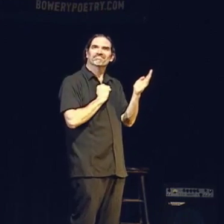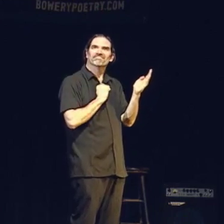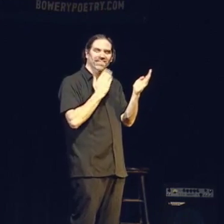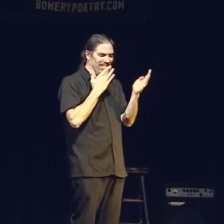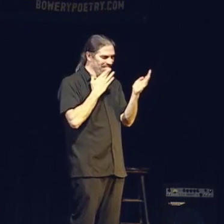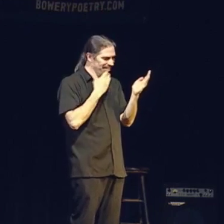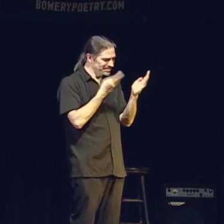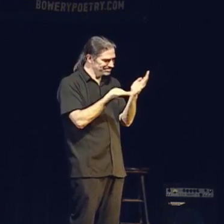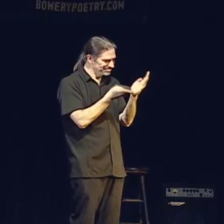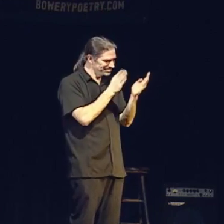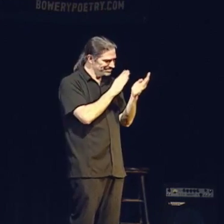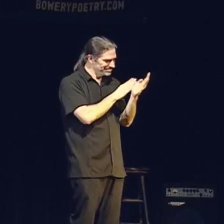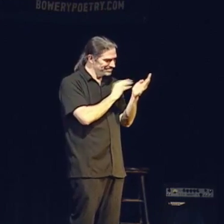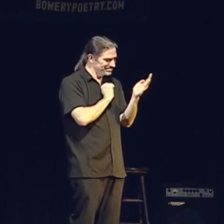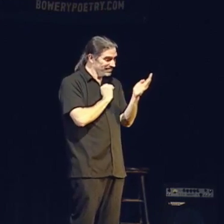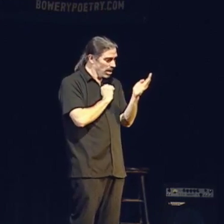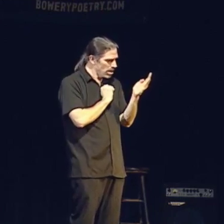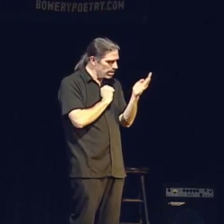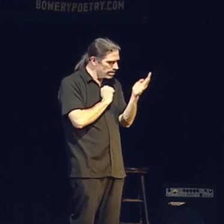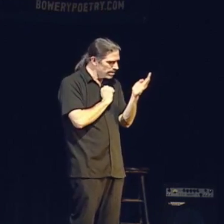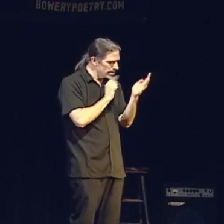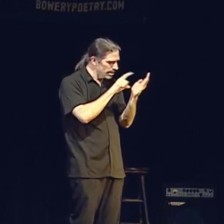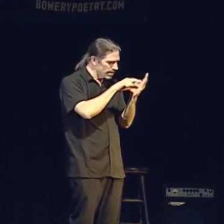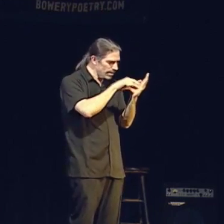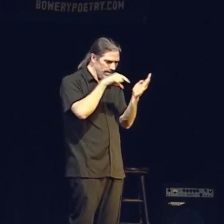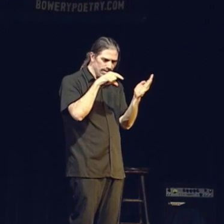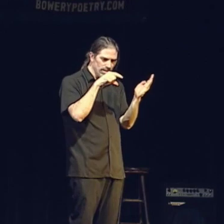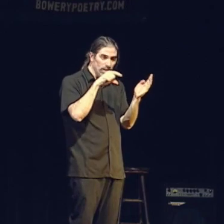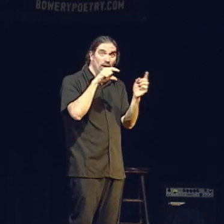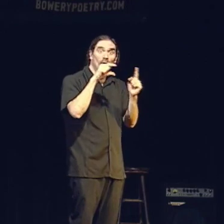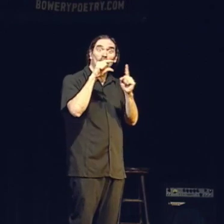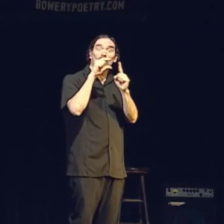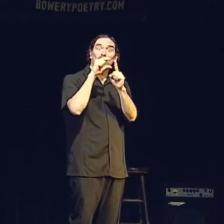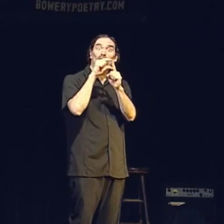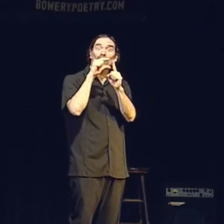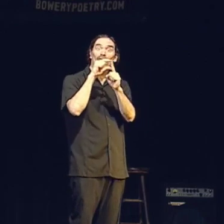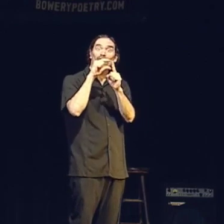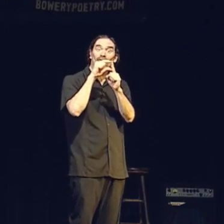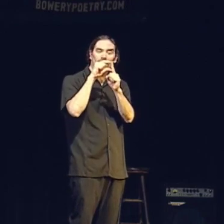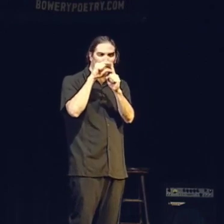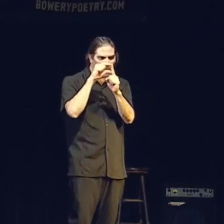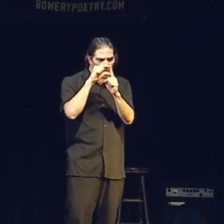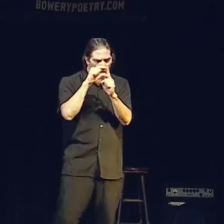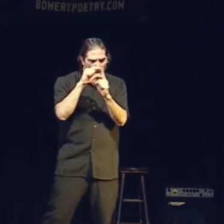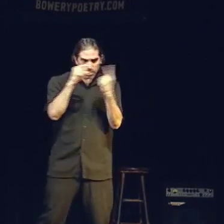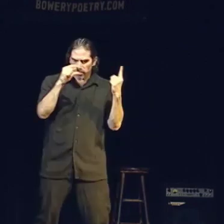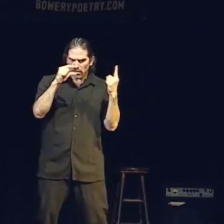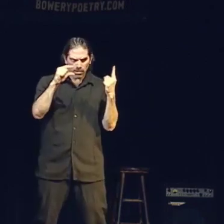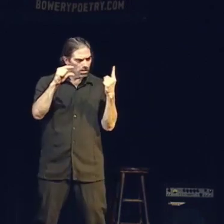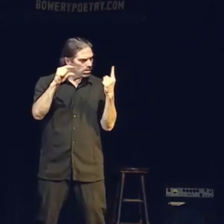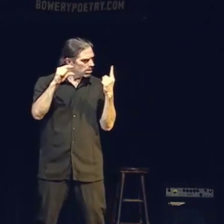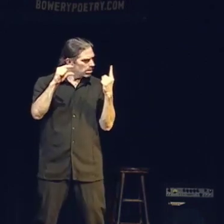He turns the page. Pulls out a word. Breaks it.